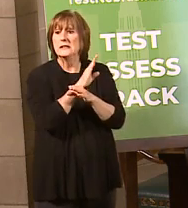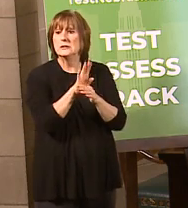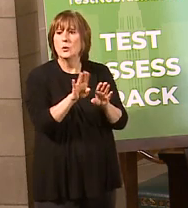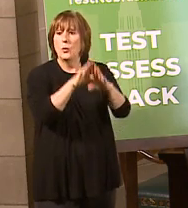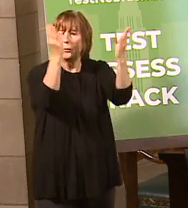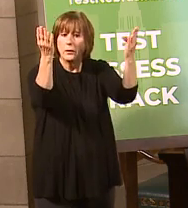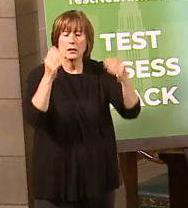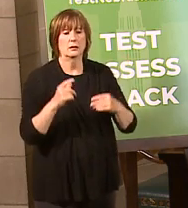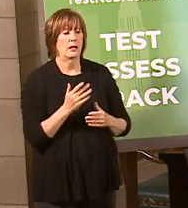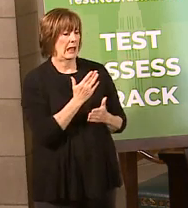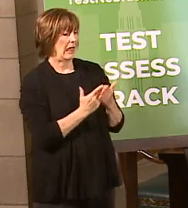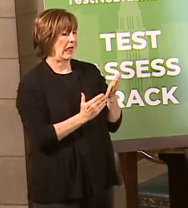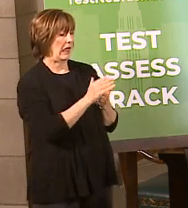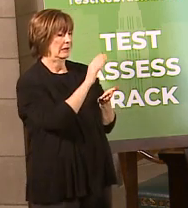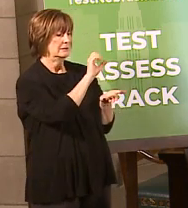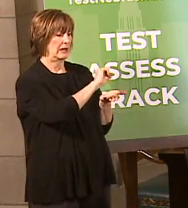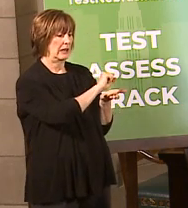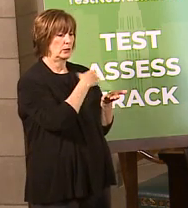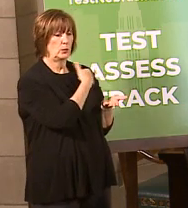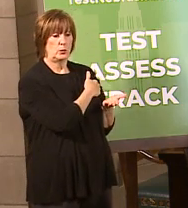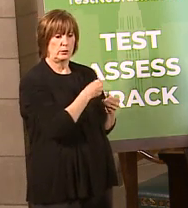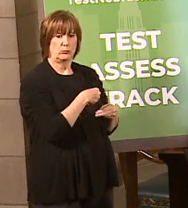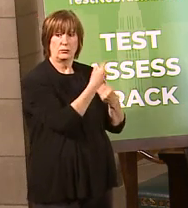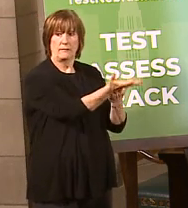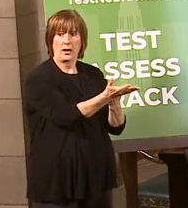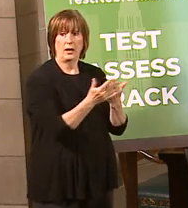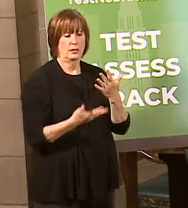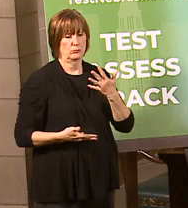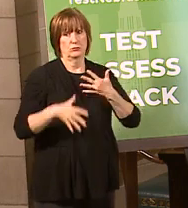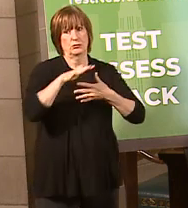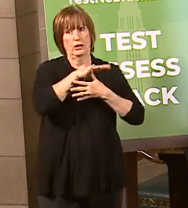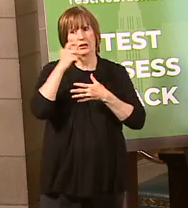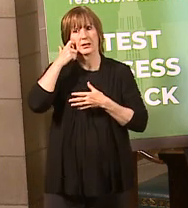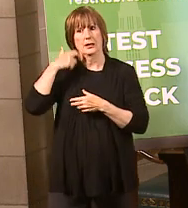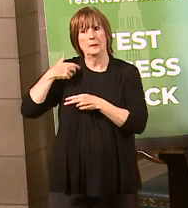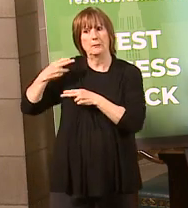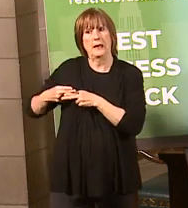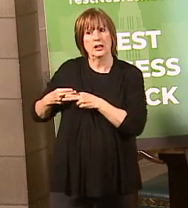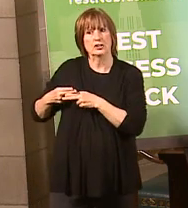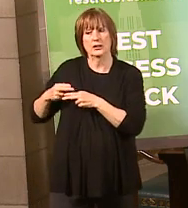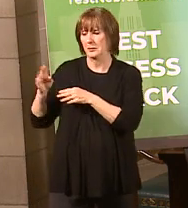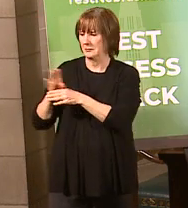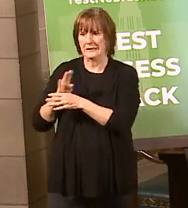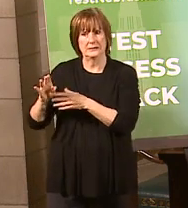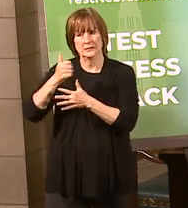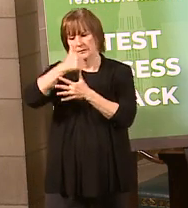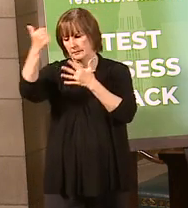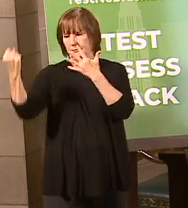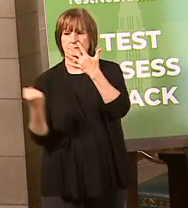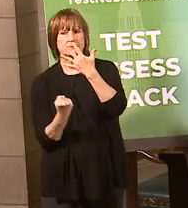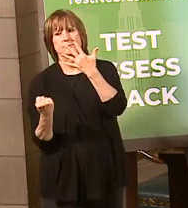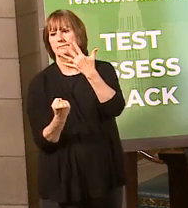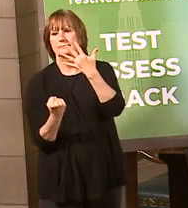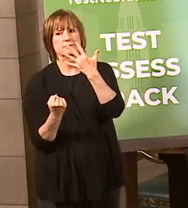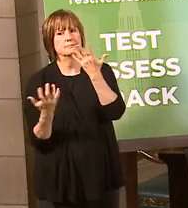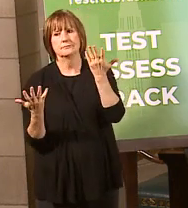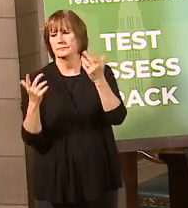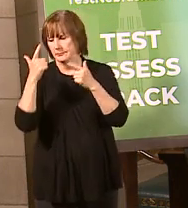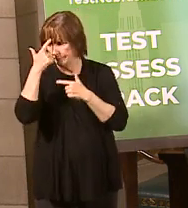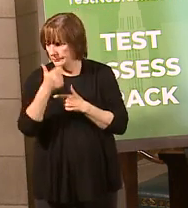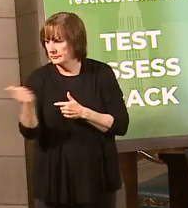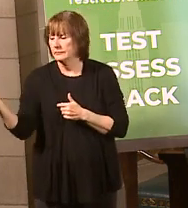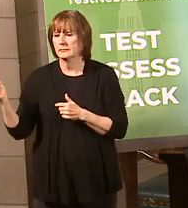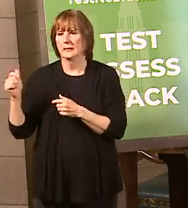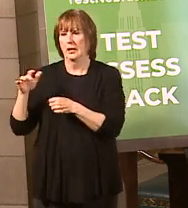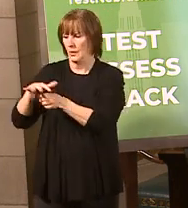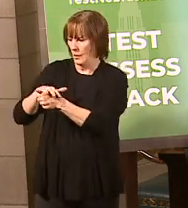sanitizer and so forth that we are providing is in the priority I mentioned earlier. So, businesses are at the bottom of that list. It's up to the local public health